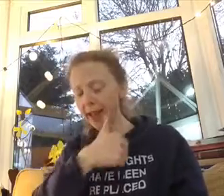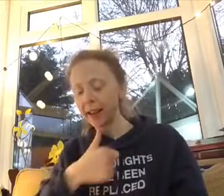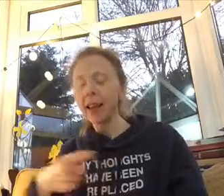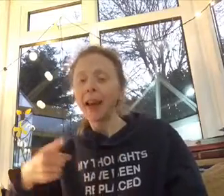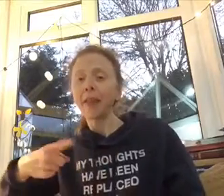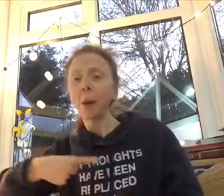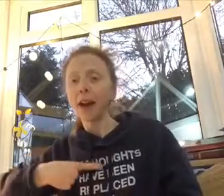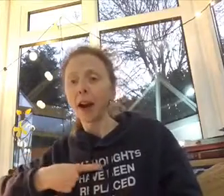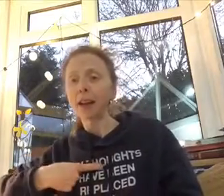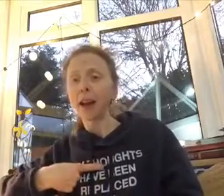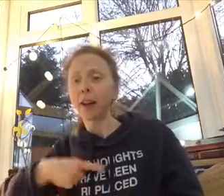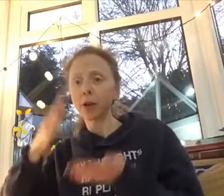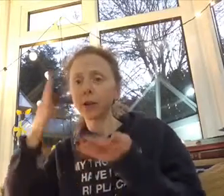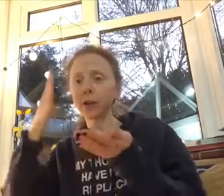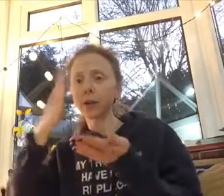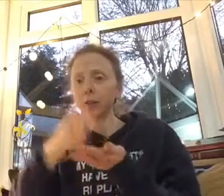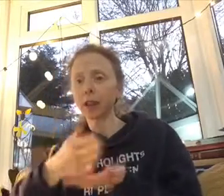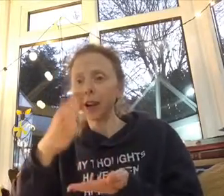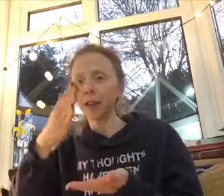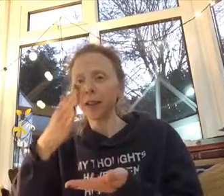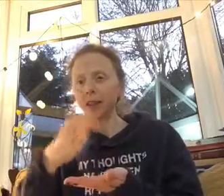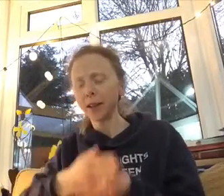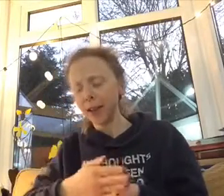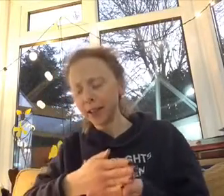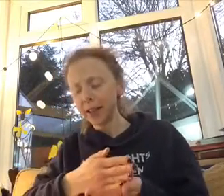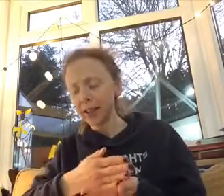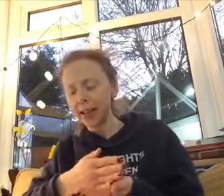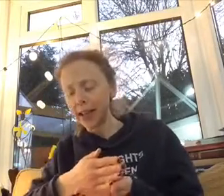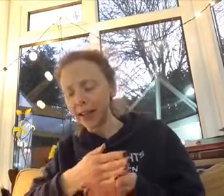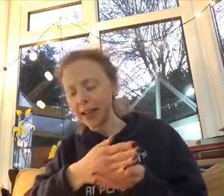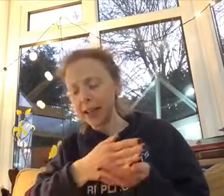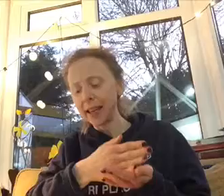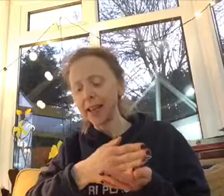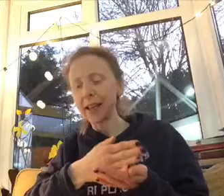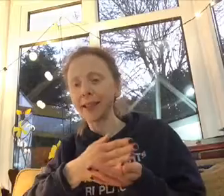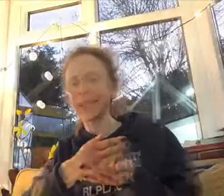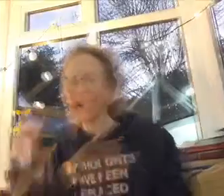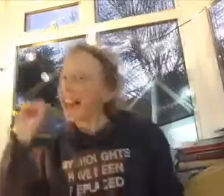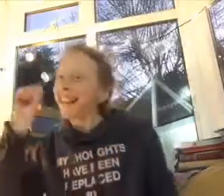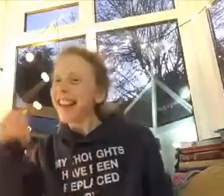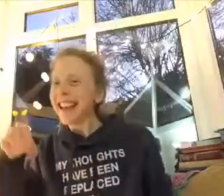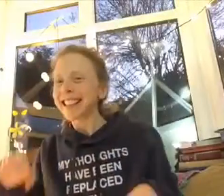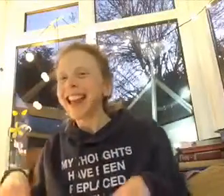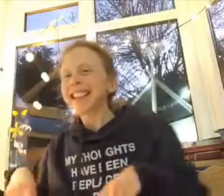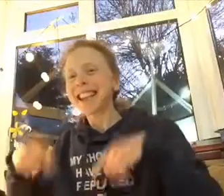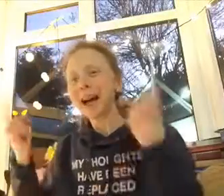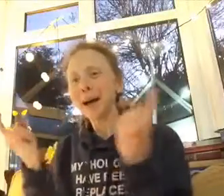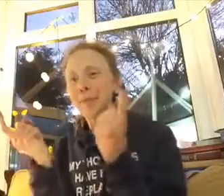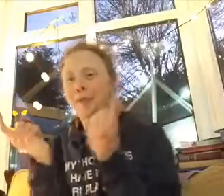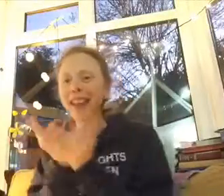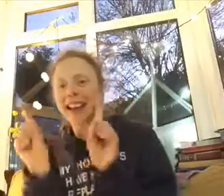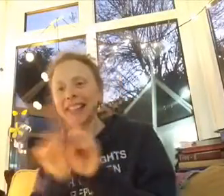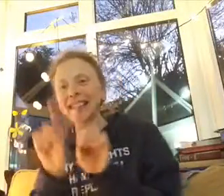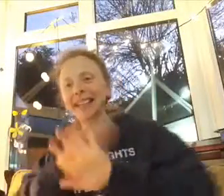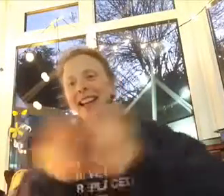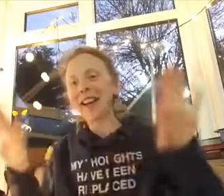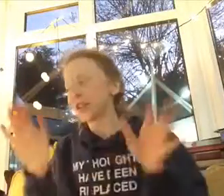the way I rely on certain certainties. Yes, some things never